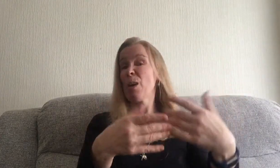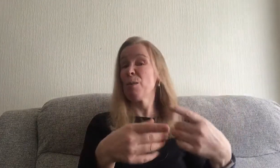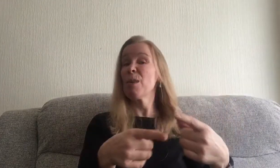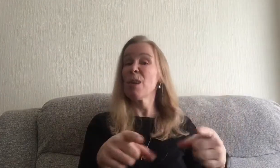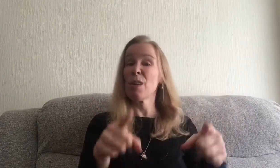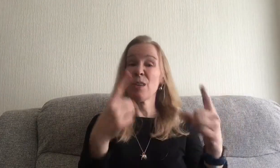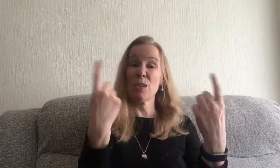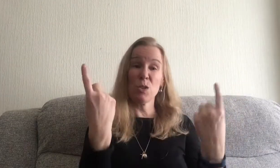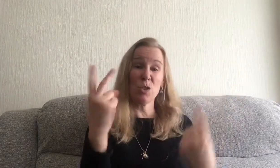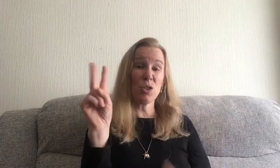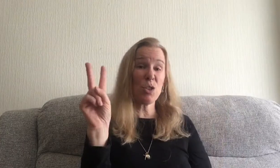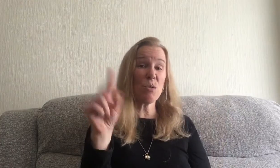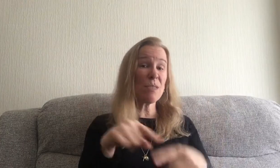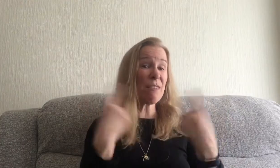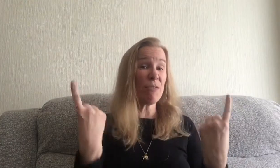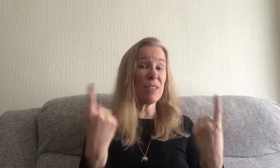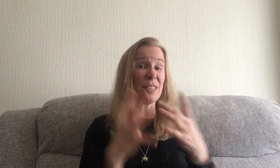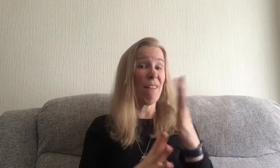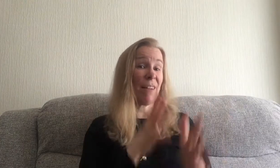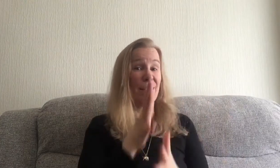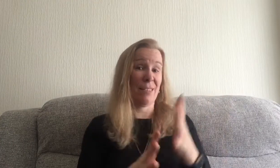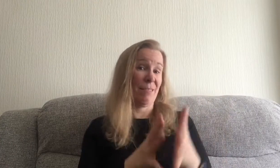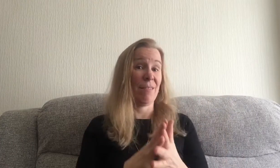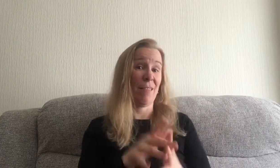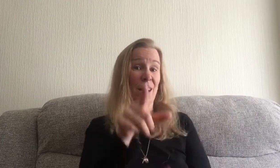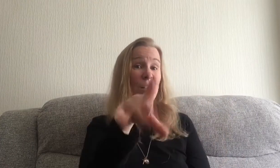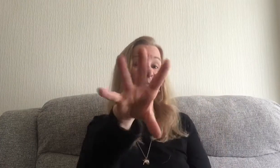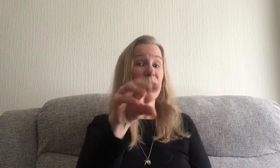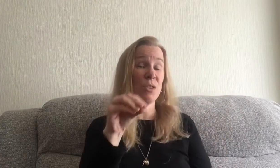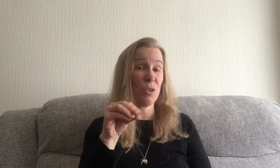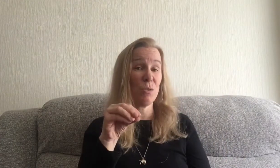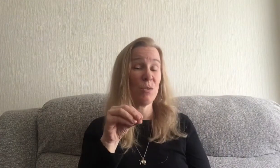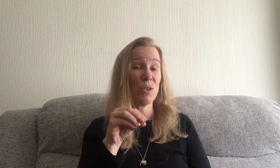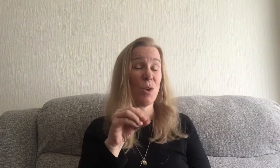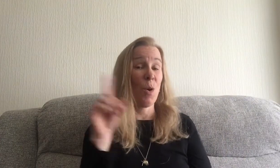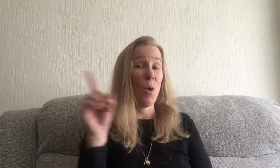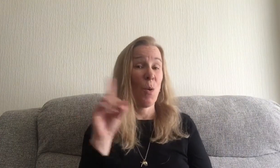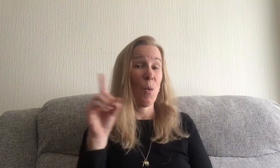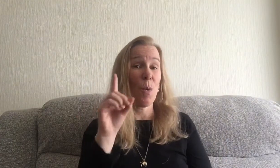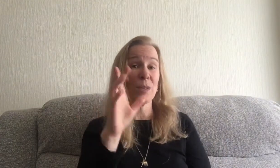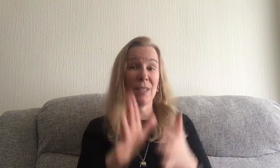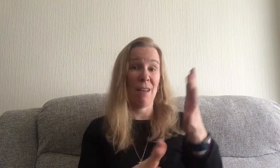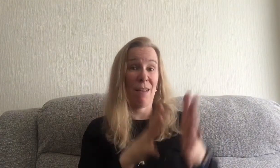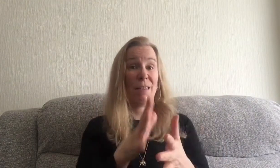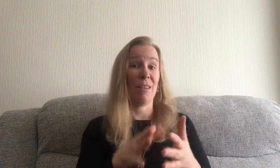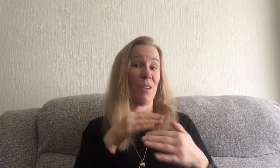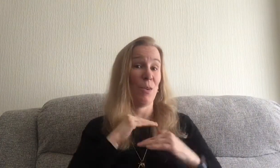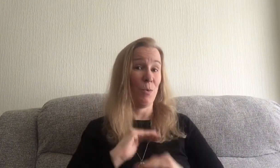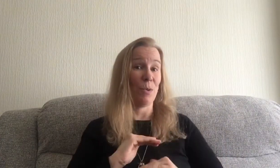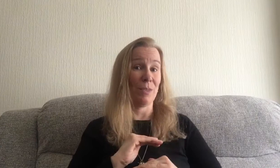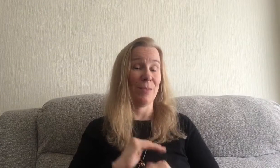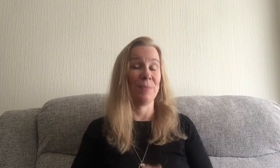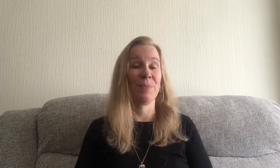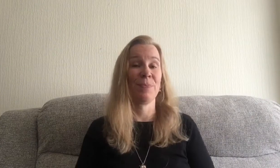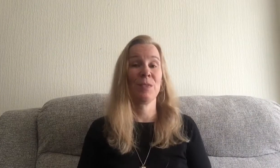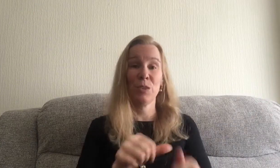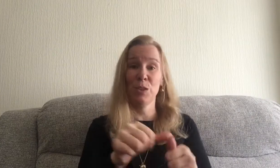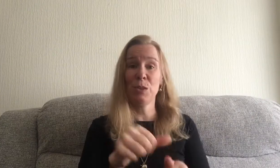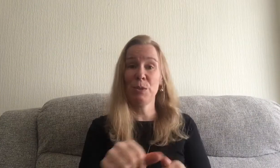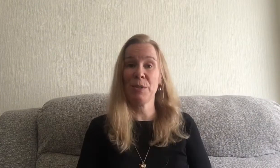it's two different signs and you can choose what sign you want to use